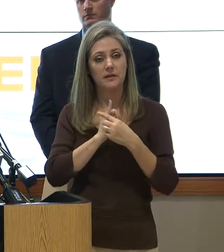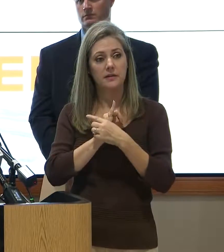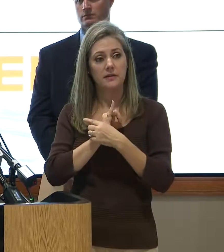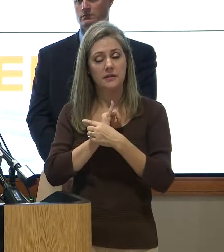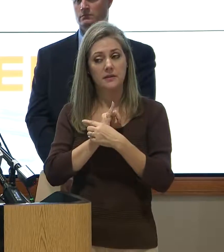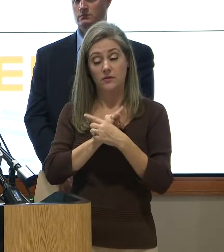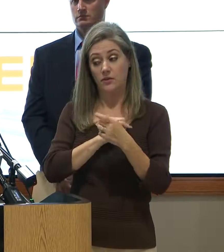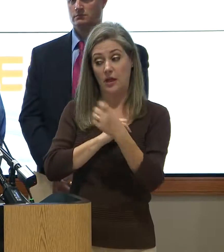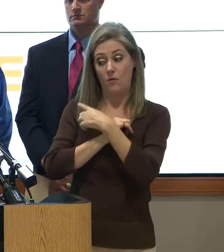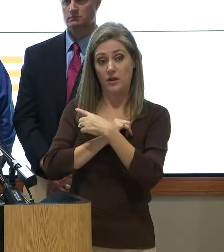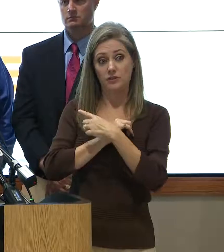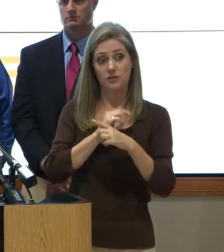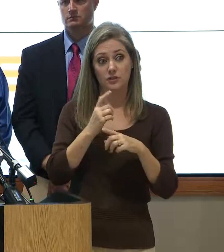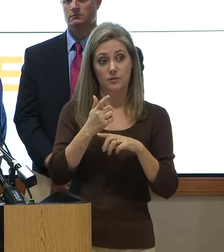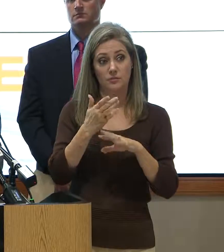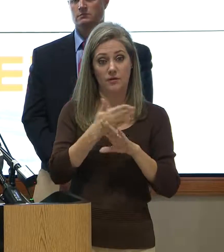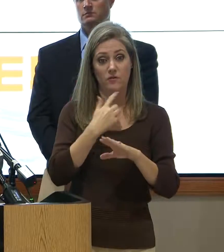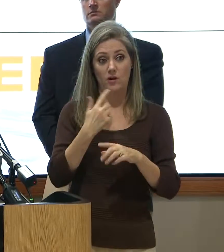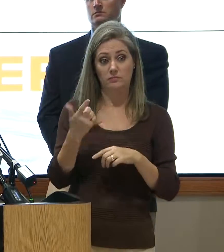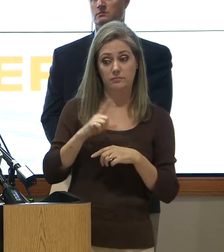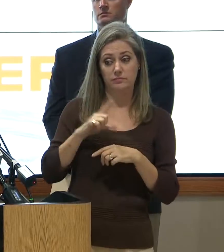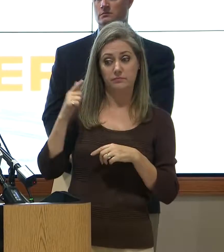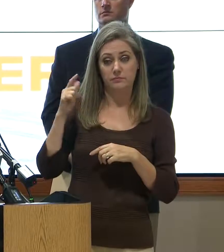before I turn it over to either Russ or Jeff.